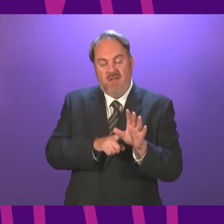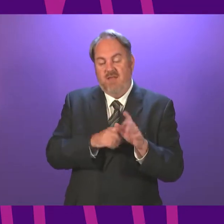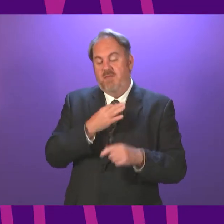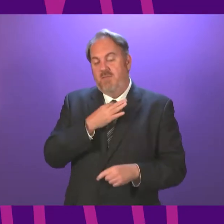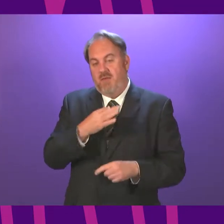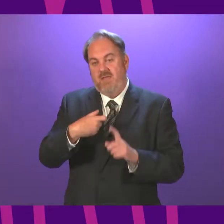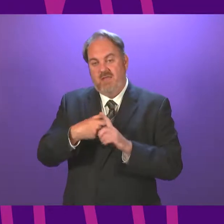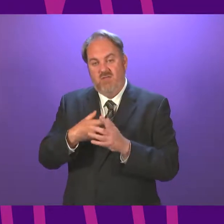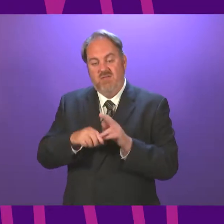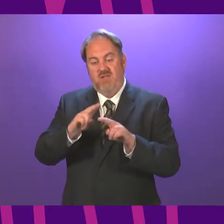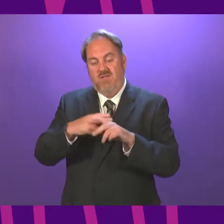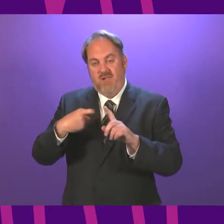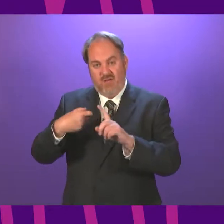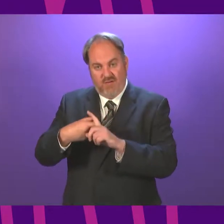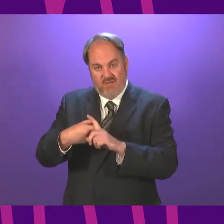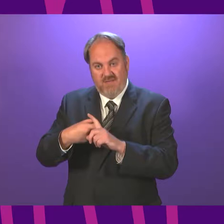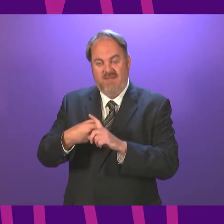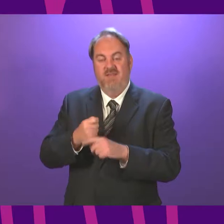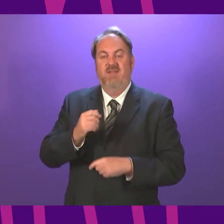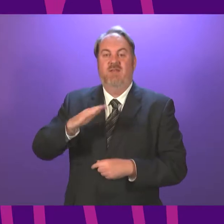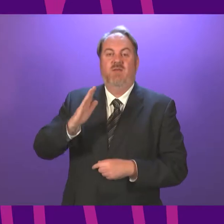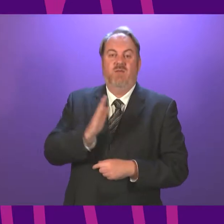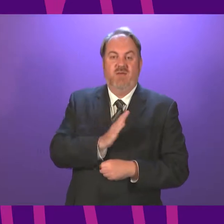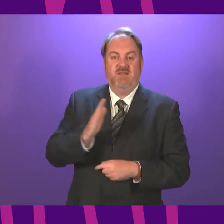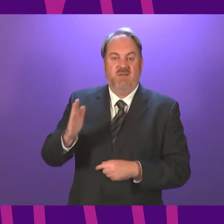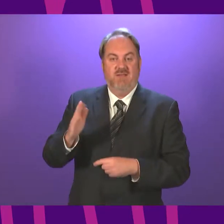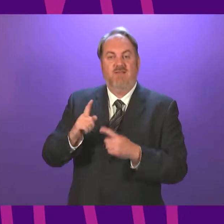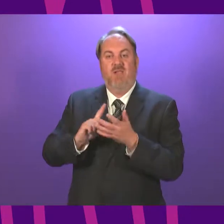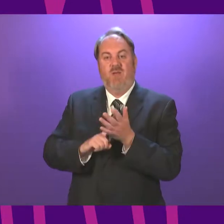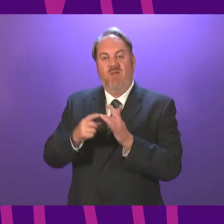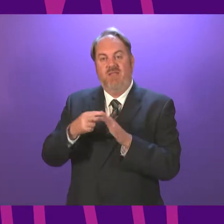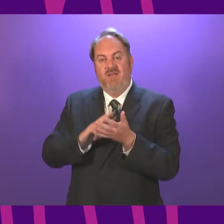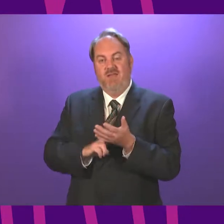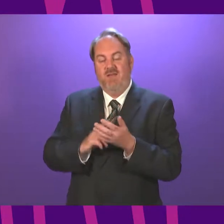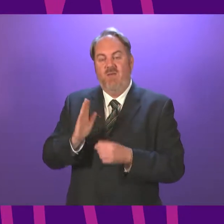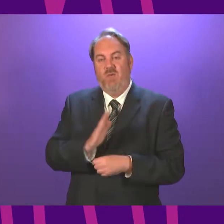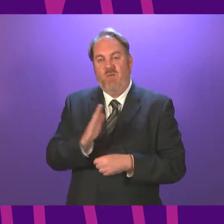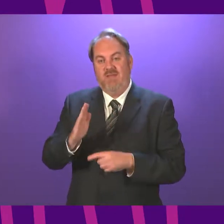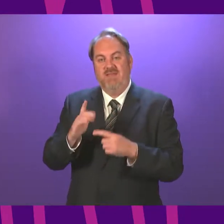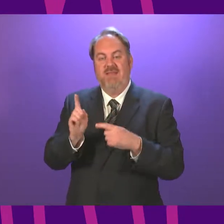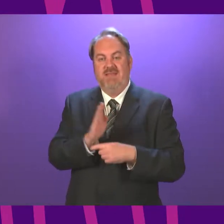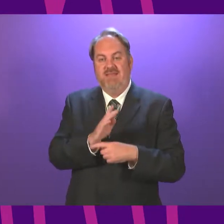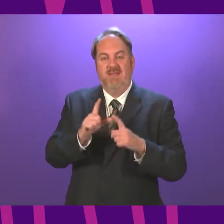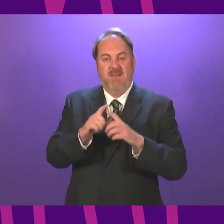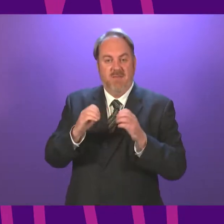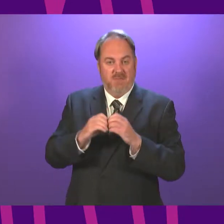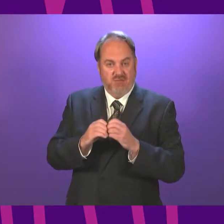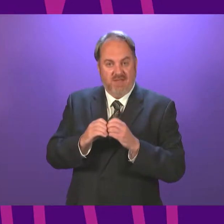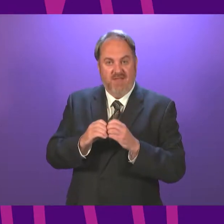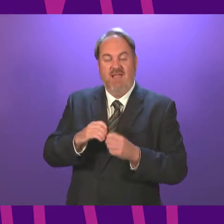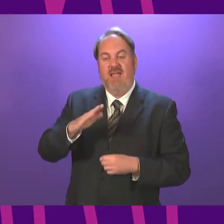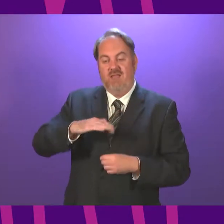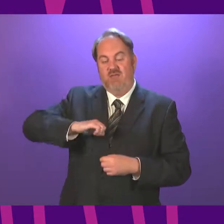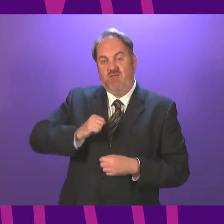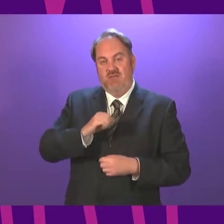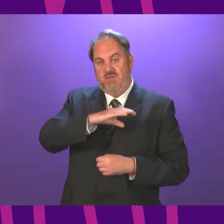Fife, Falkirk, West Lothain, East Lothain, Inverclyde, Western Bartonshire, Dumfries and Galloway and Borders. Moving on to